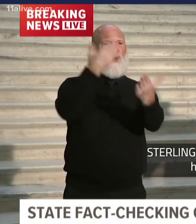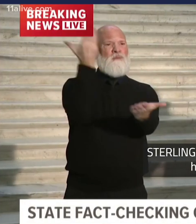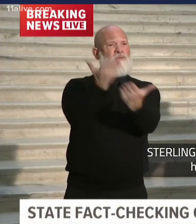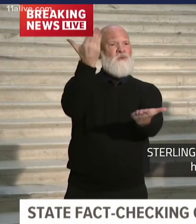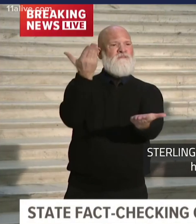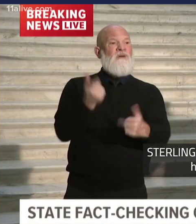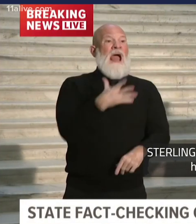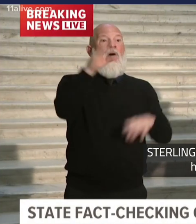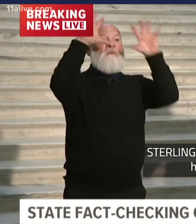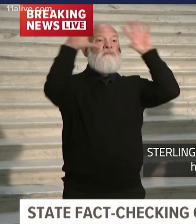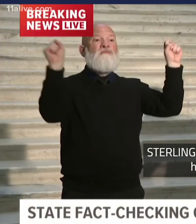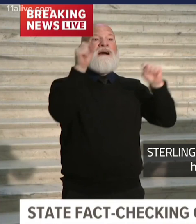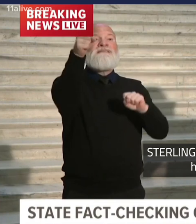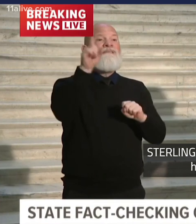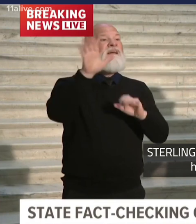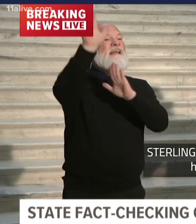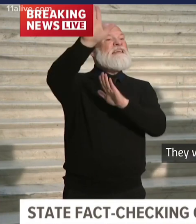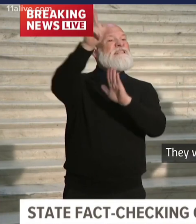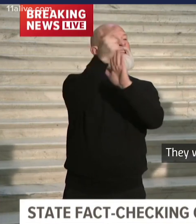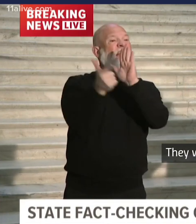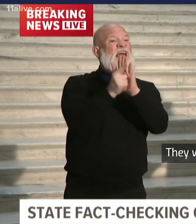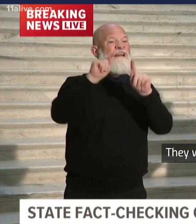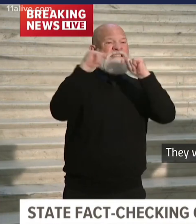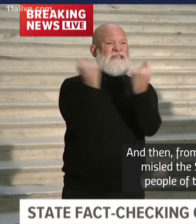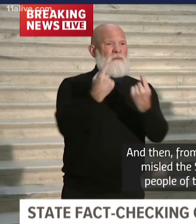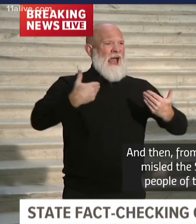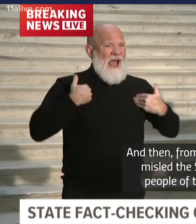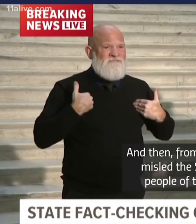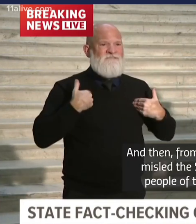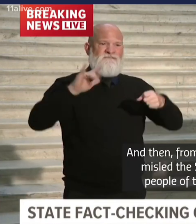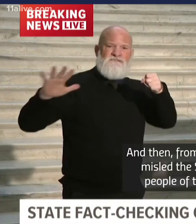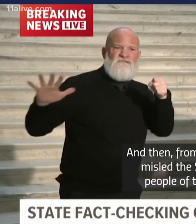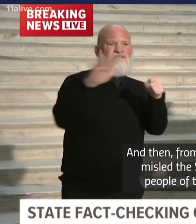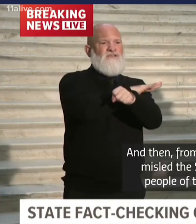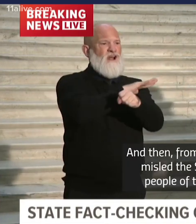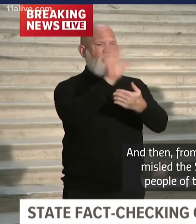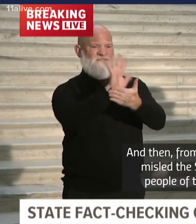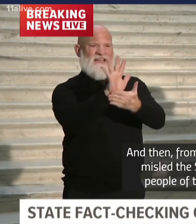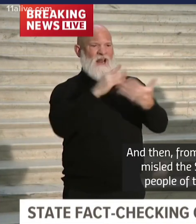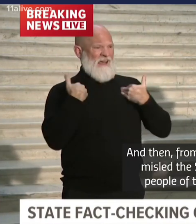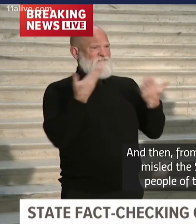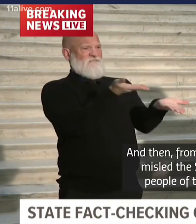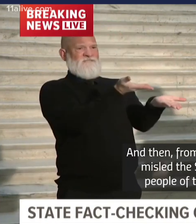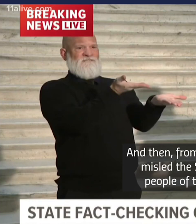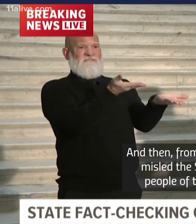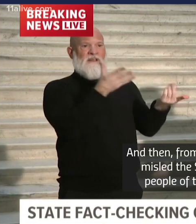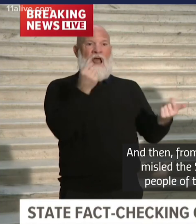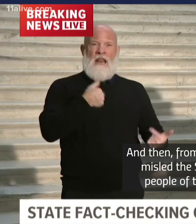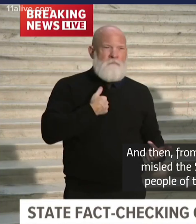president's legal team had the entire tape. They watched the entire tape and then from our point of view intentionally misled the state senate,